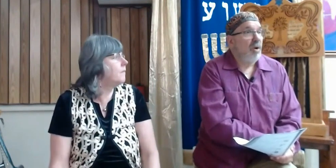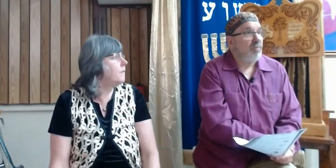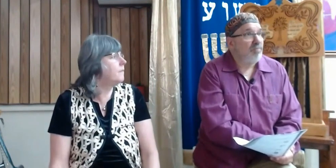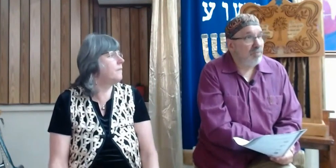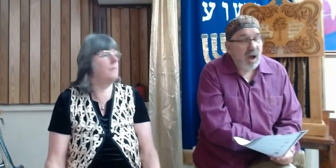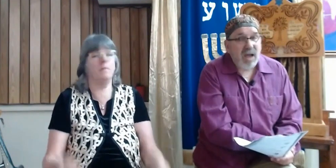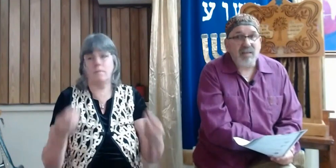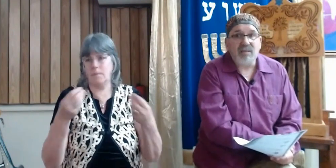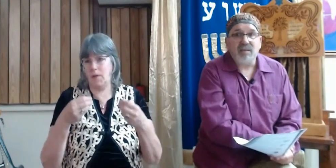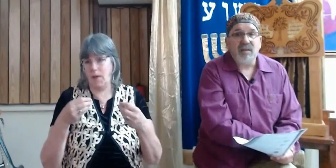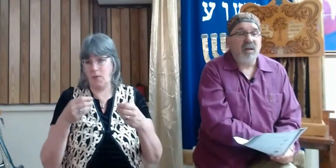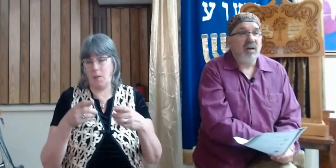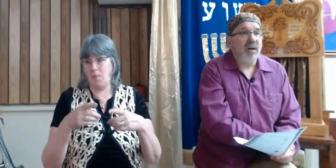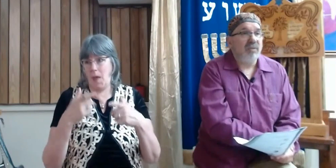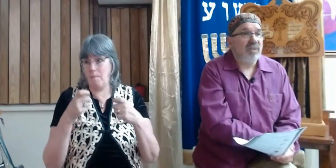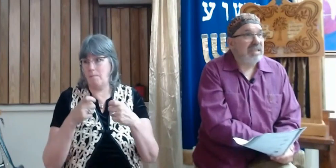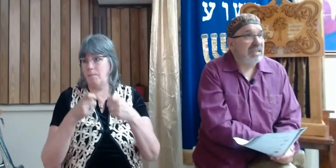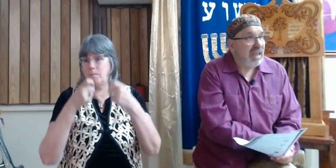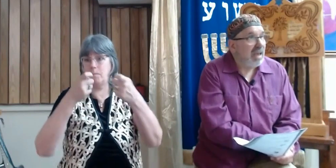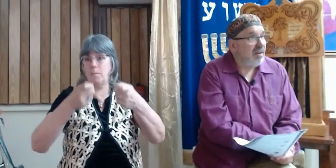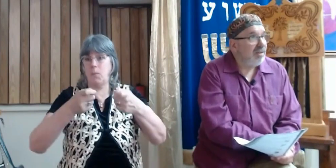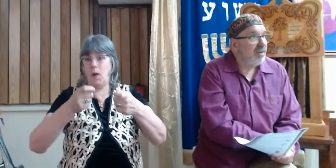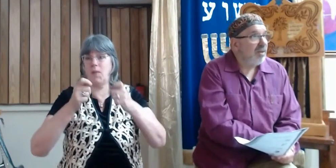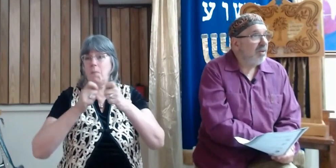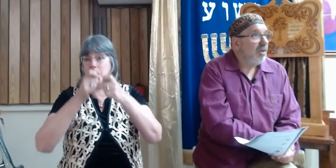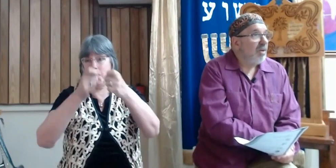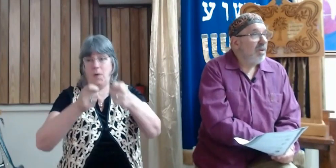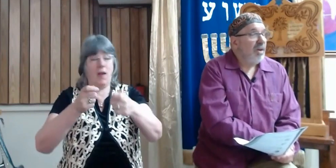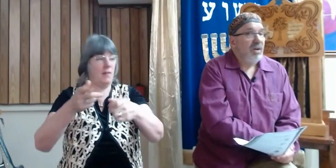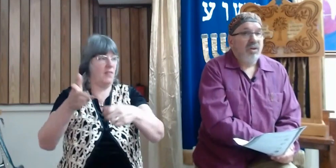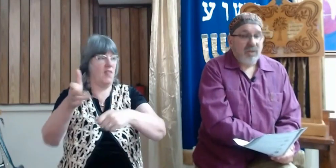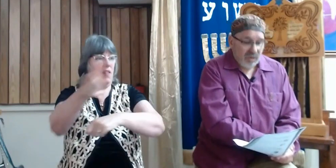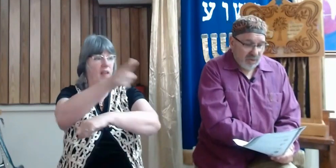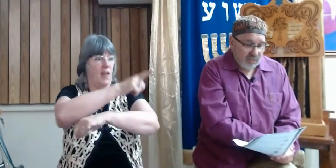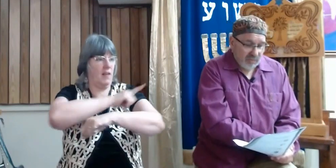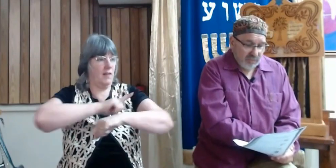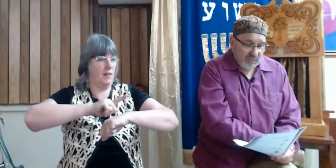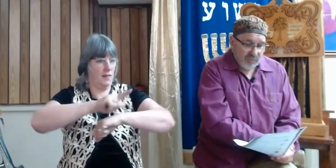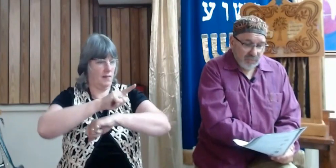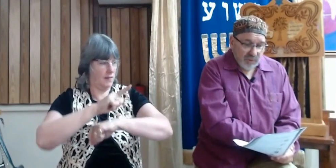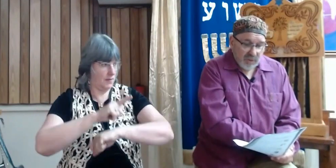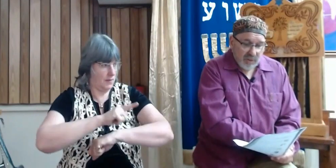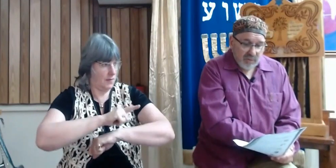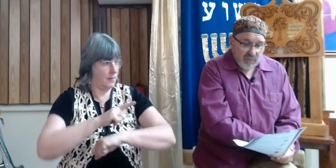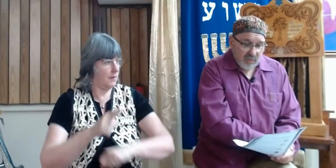prize of this land. You know,